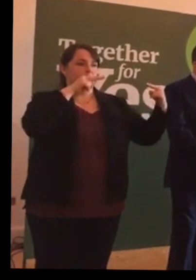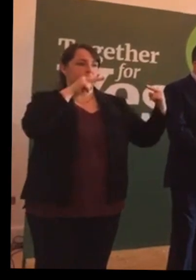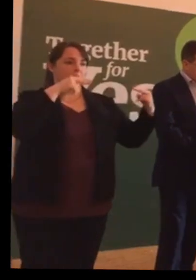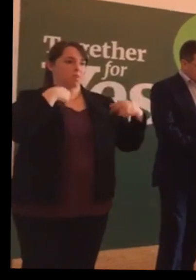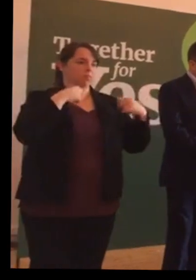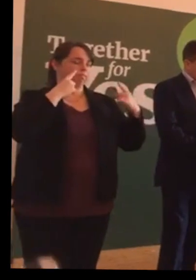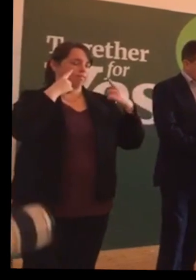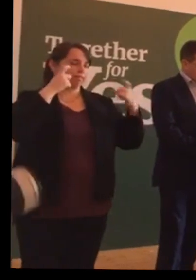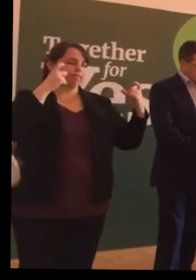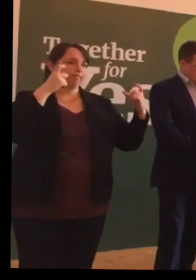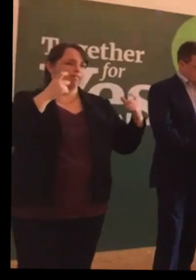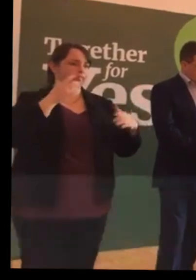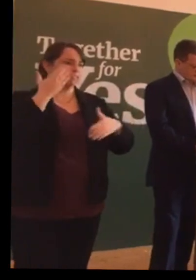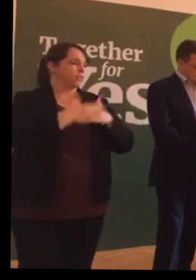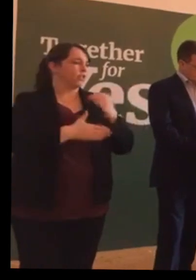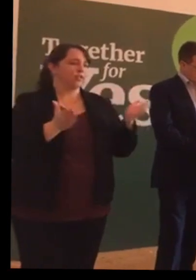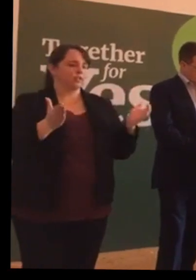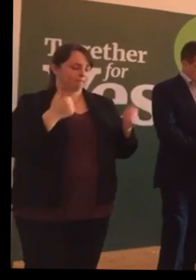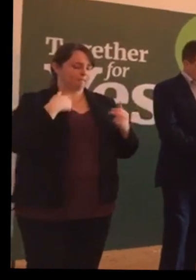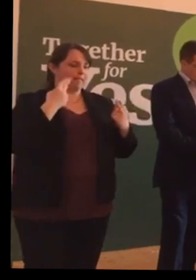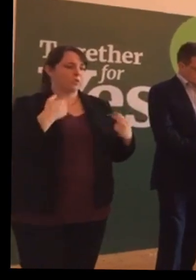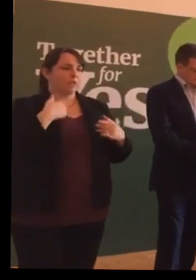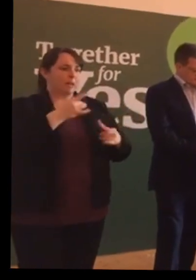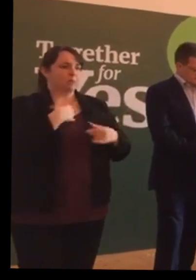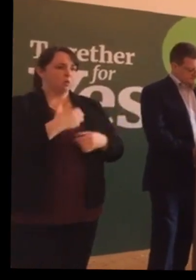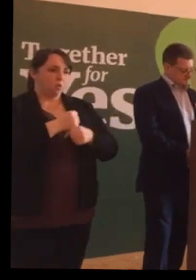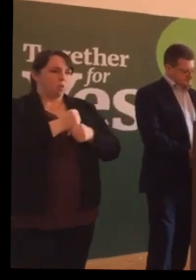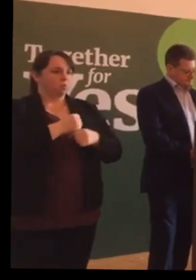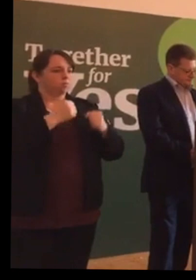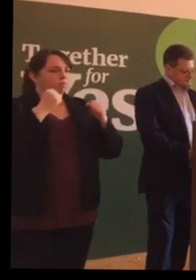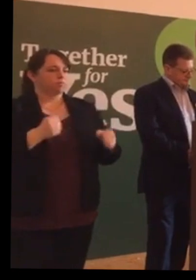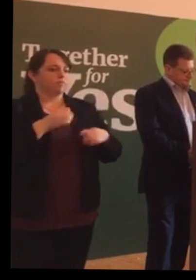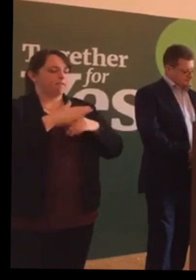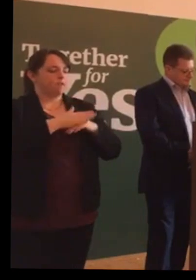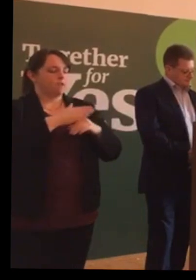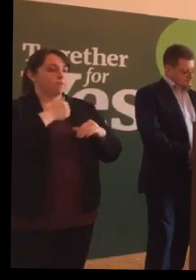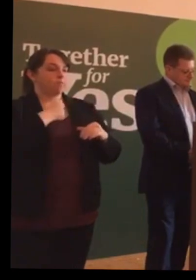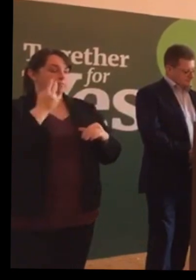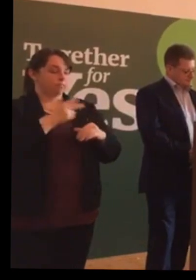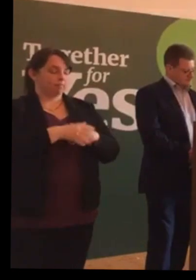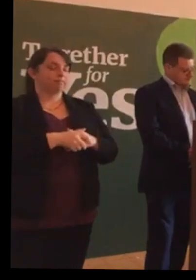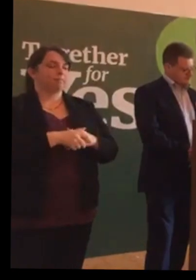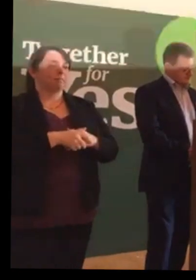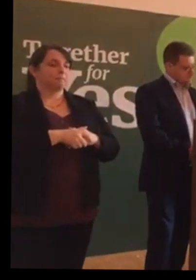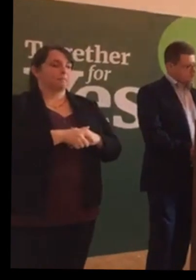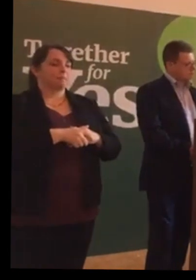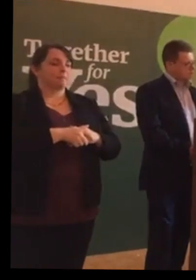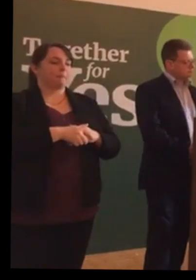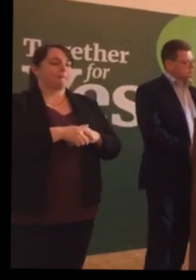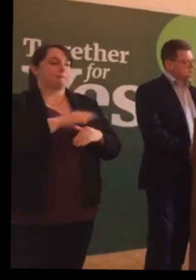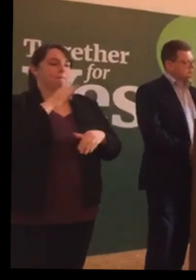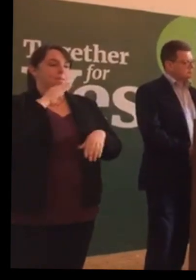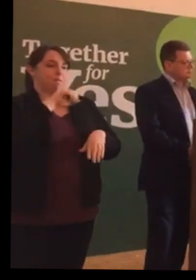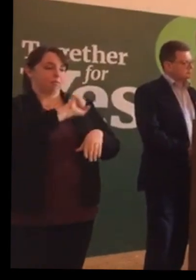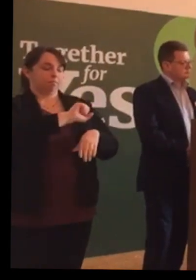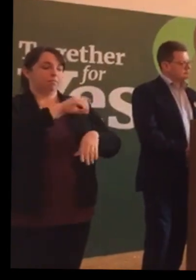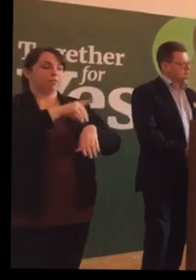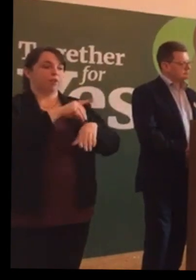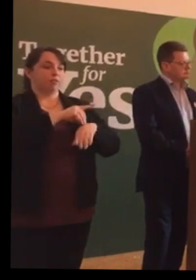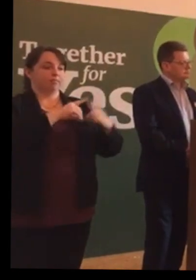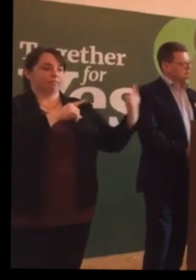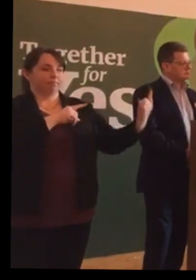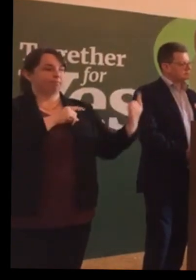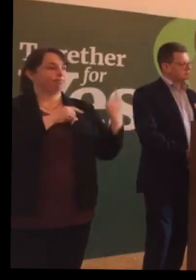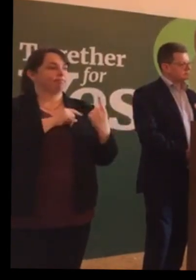fall to pieces and I needed to hold her together. The on duty obstetrician came in and